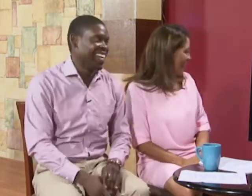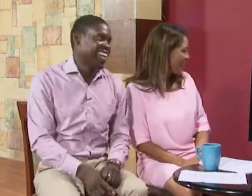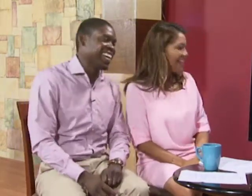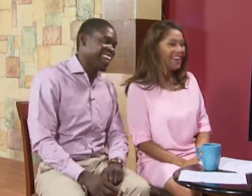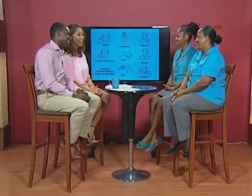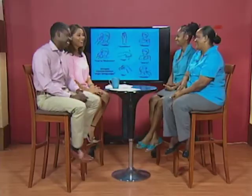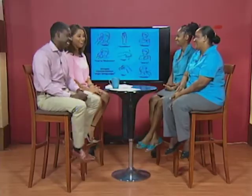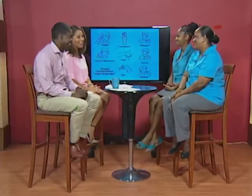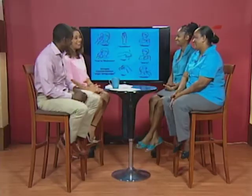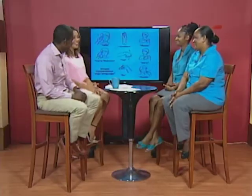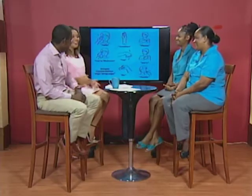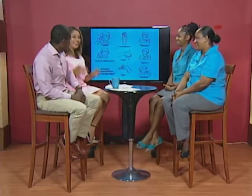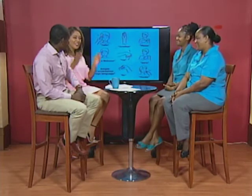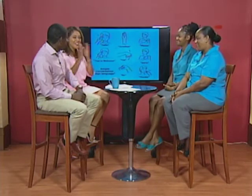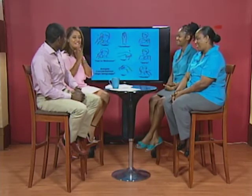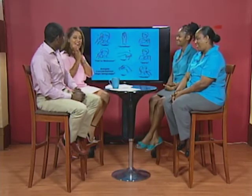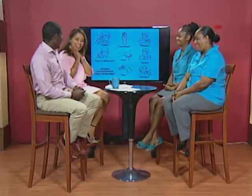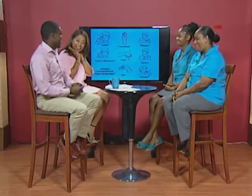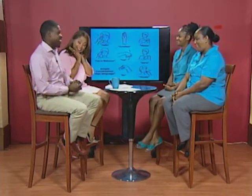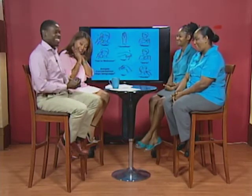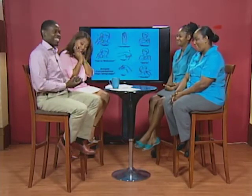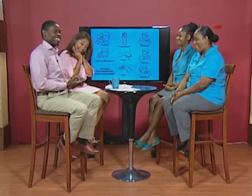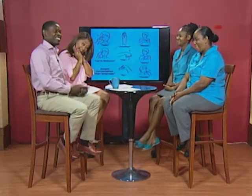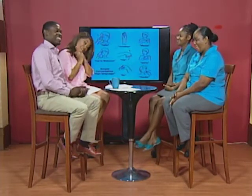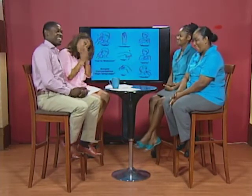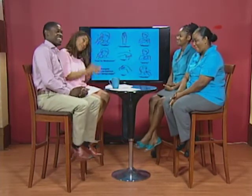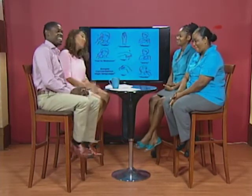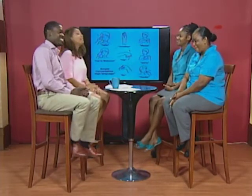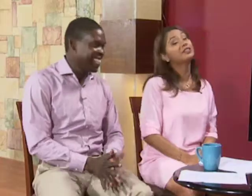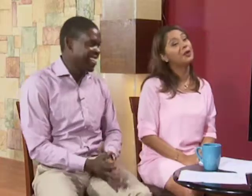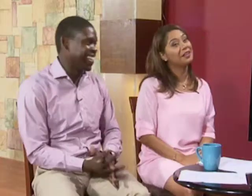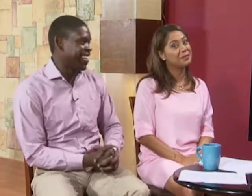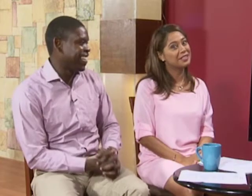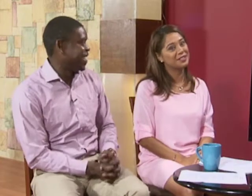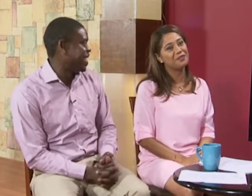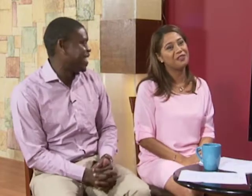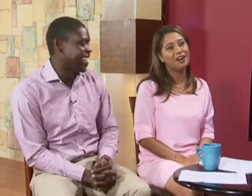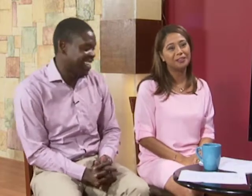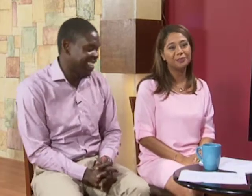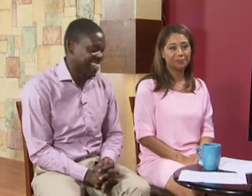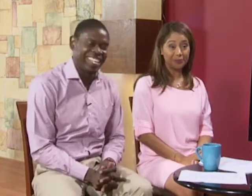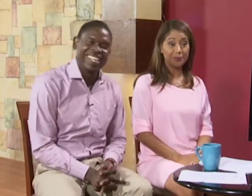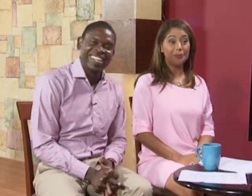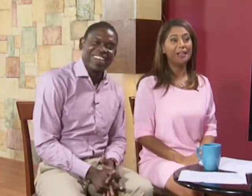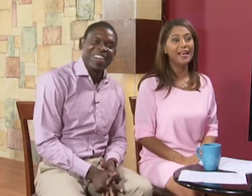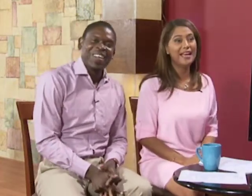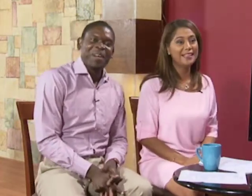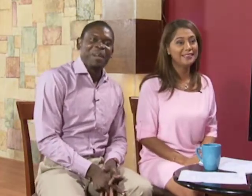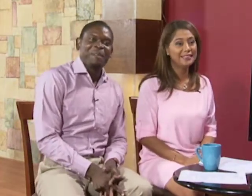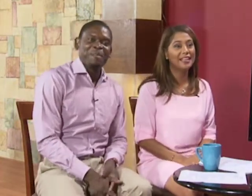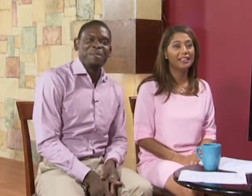all right okay that was i think you've covered quite a bit so far and uh